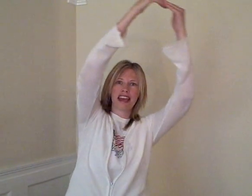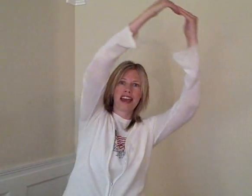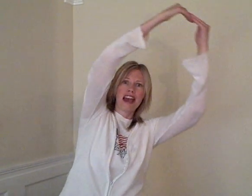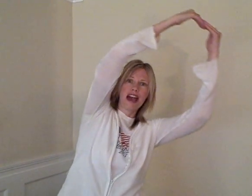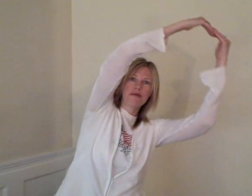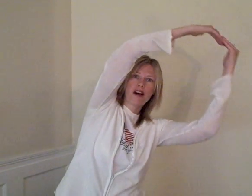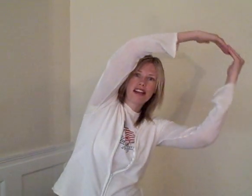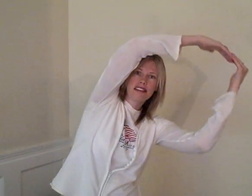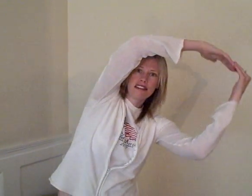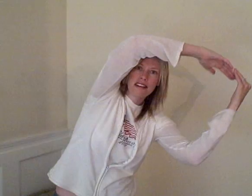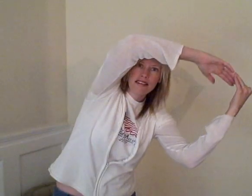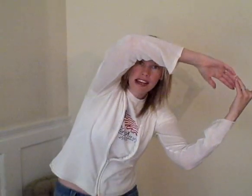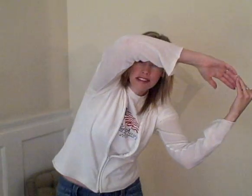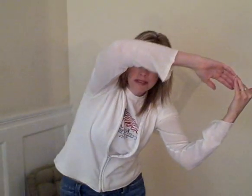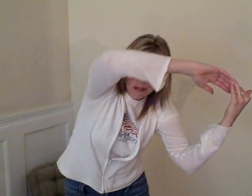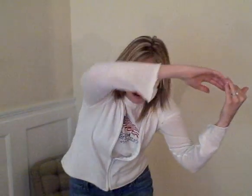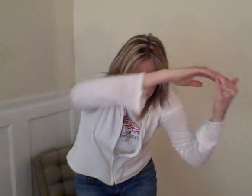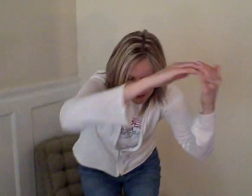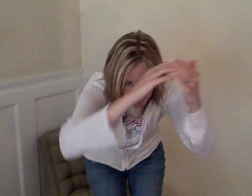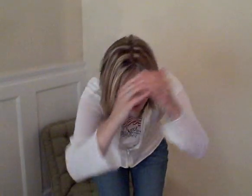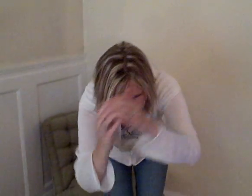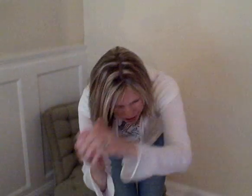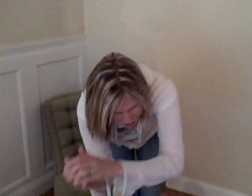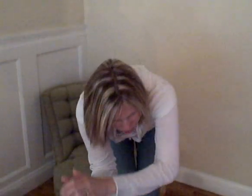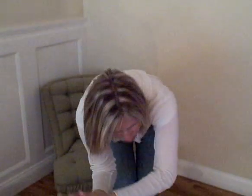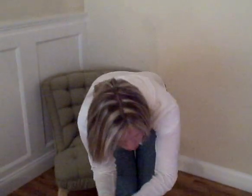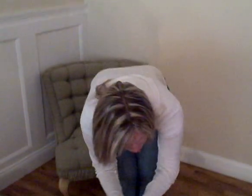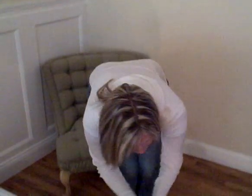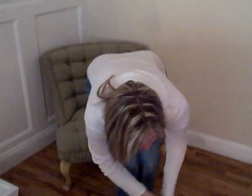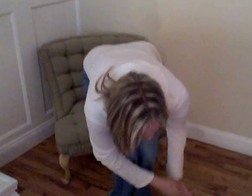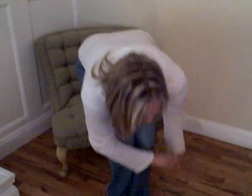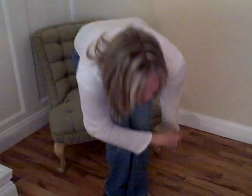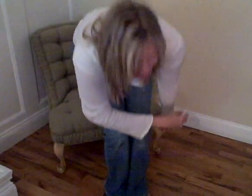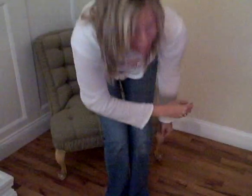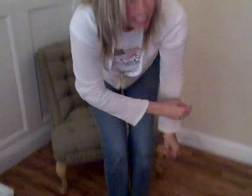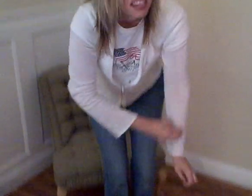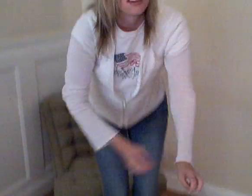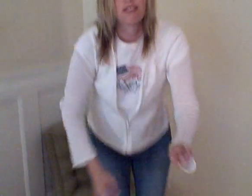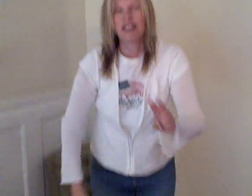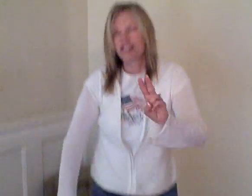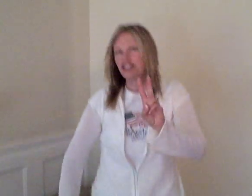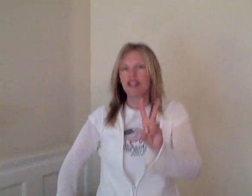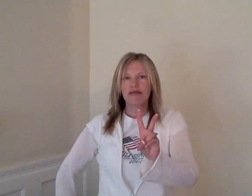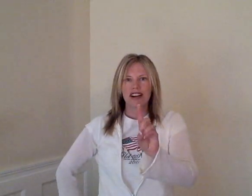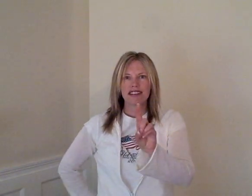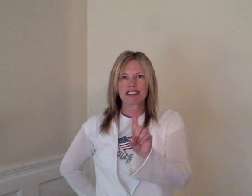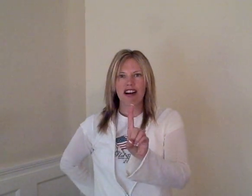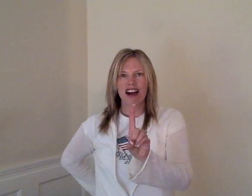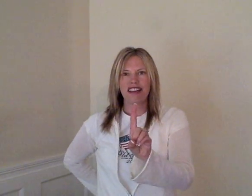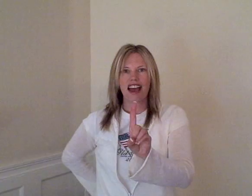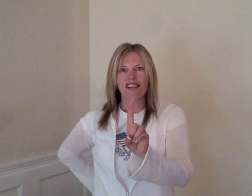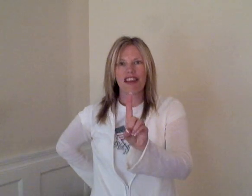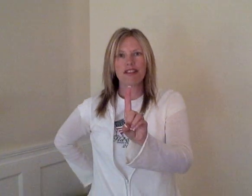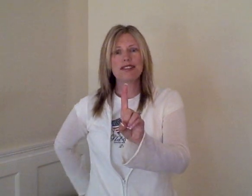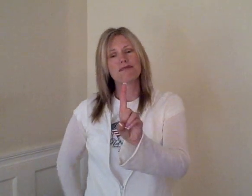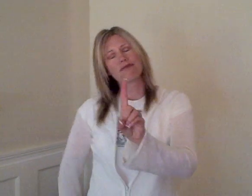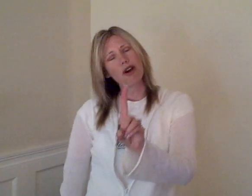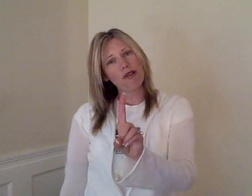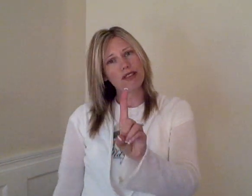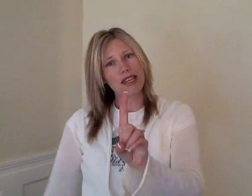And one little ice cream cone melted away. And were two. One's gone. Now there's only